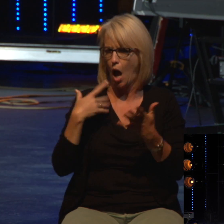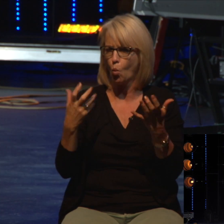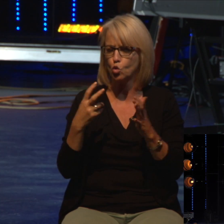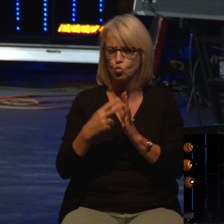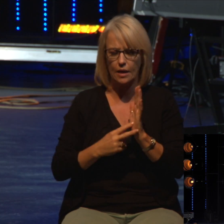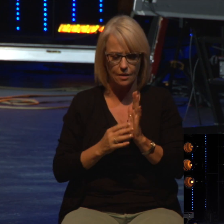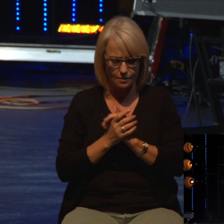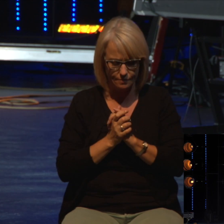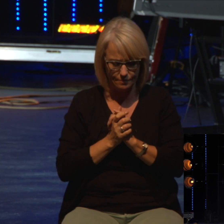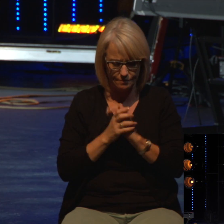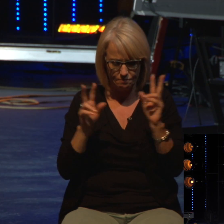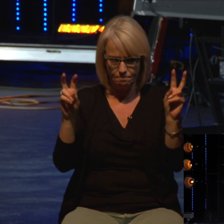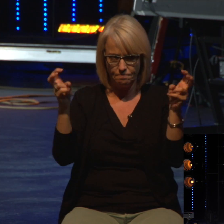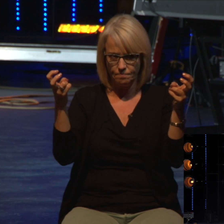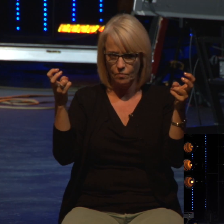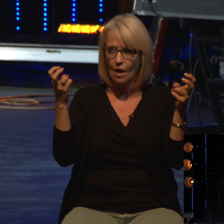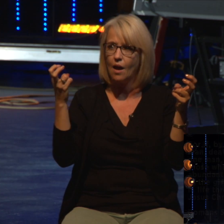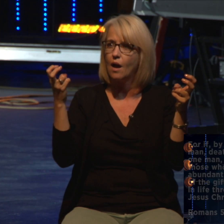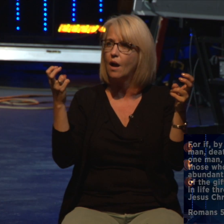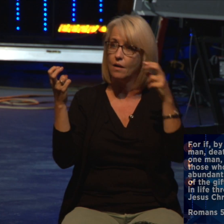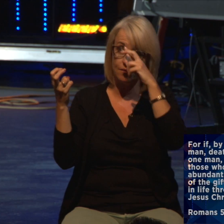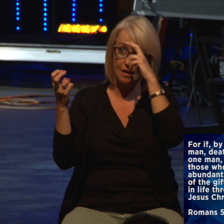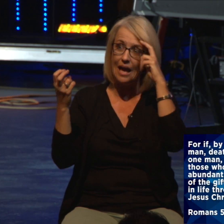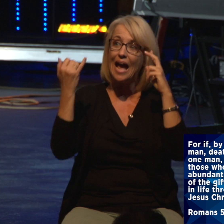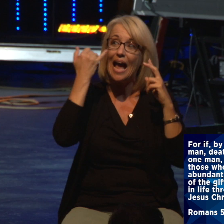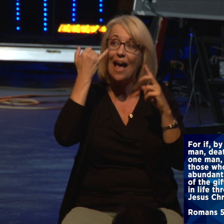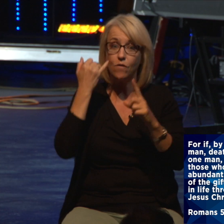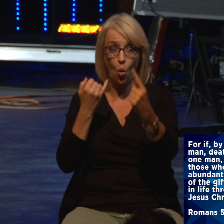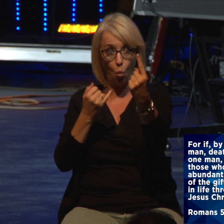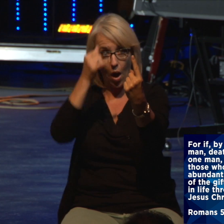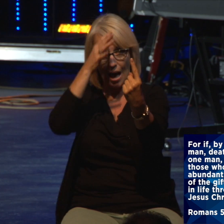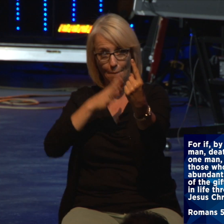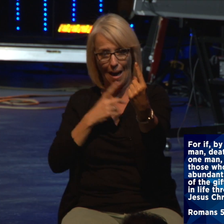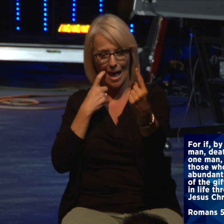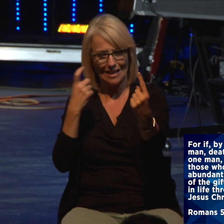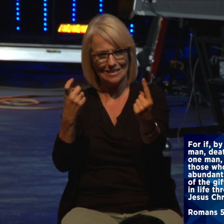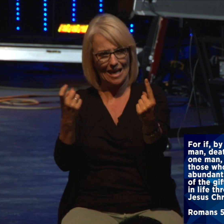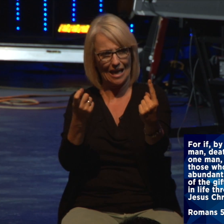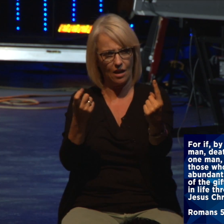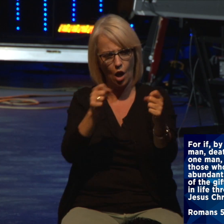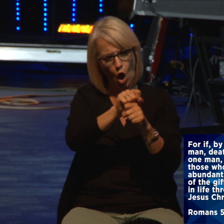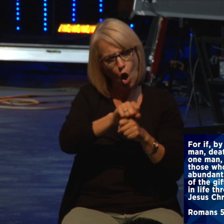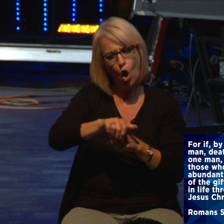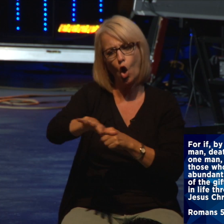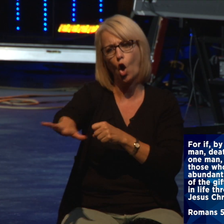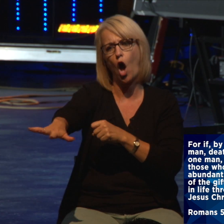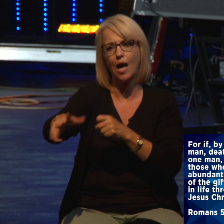For if by the trespass of one man death reigned through that one